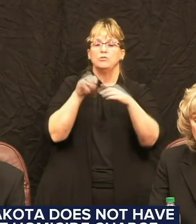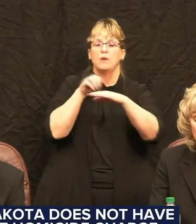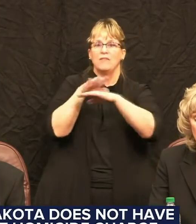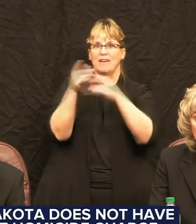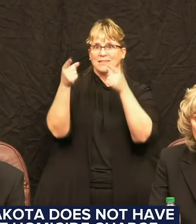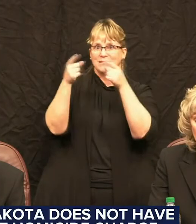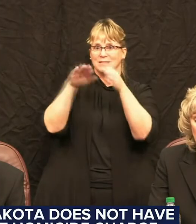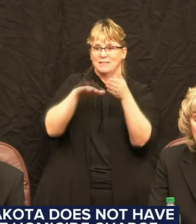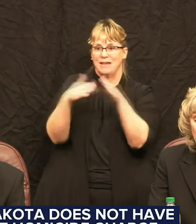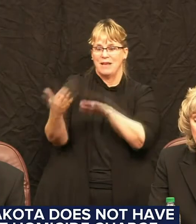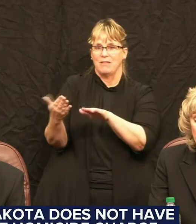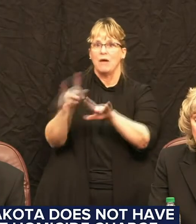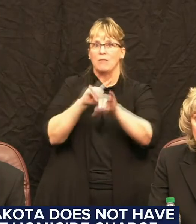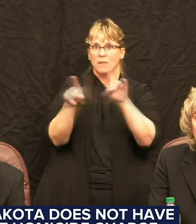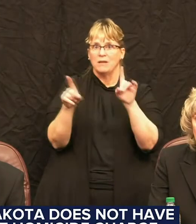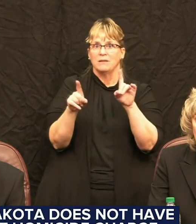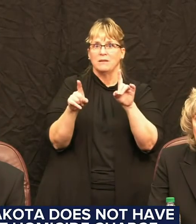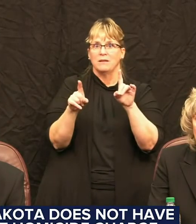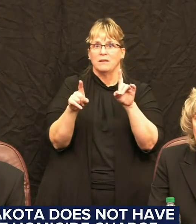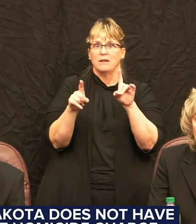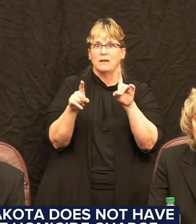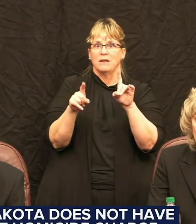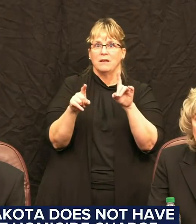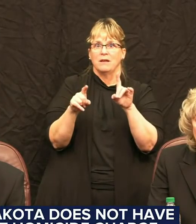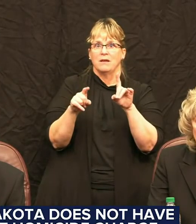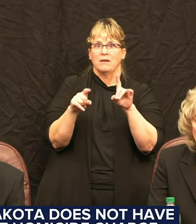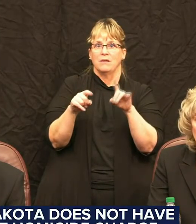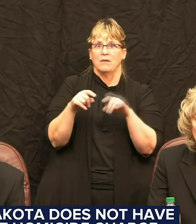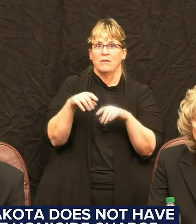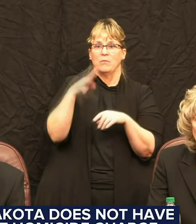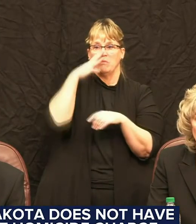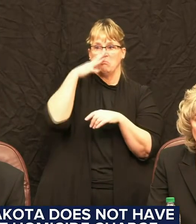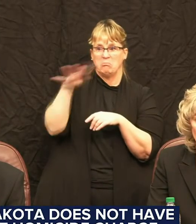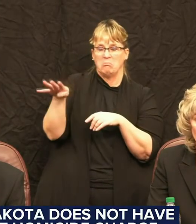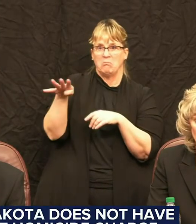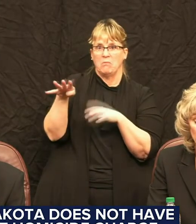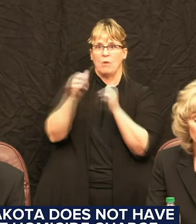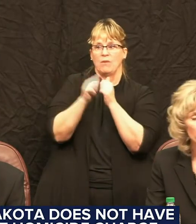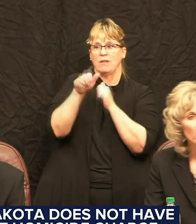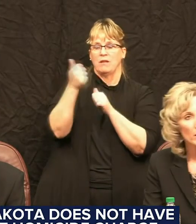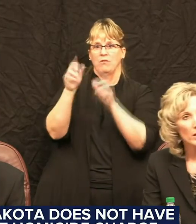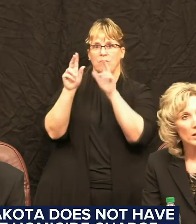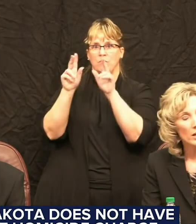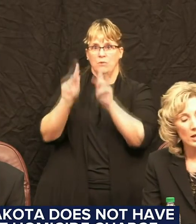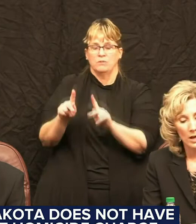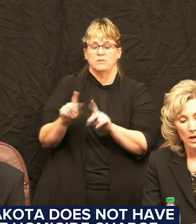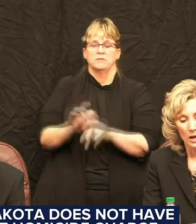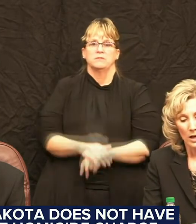a death, but that ultimately after negligent actions results in the death of another human being.